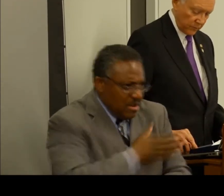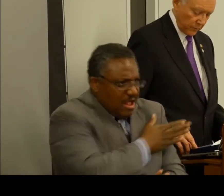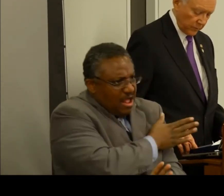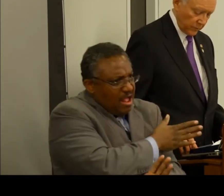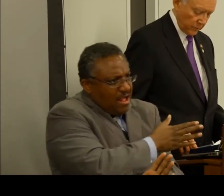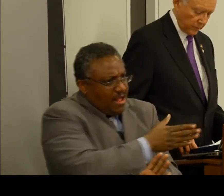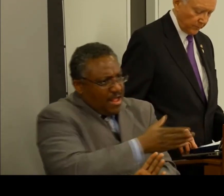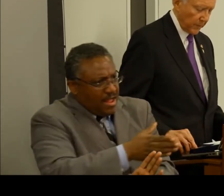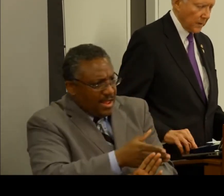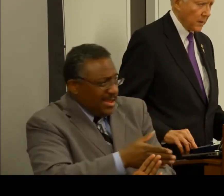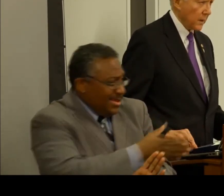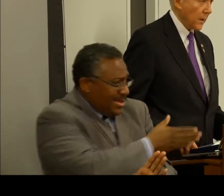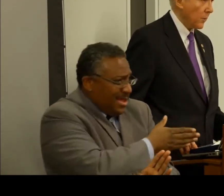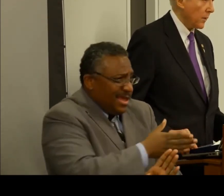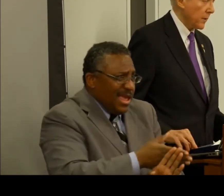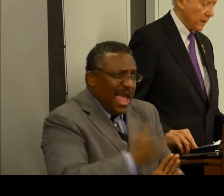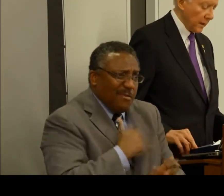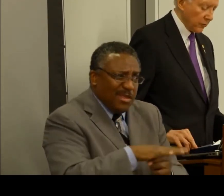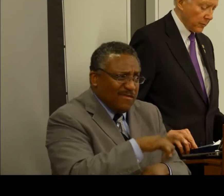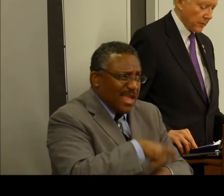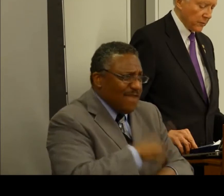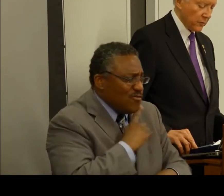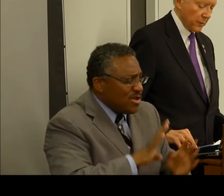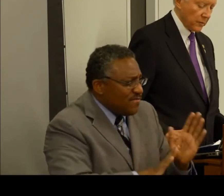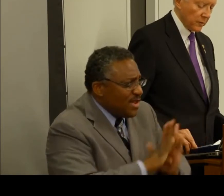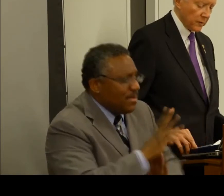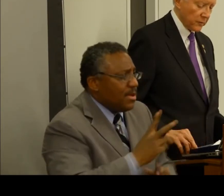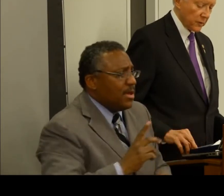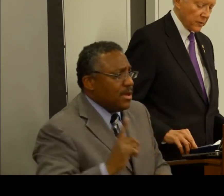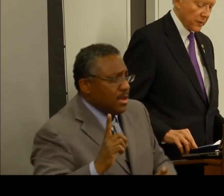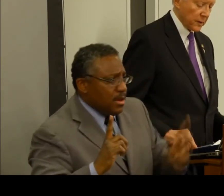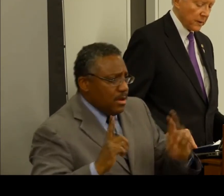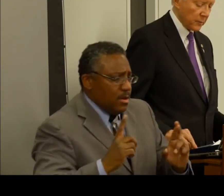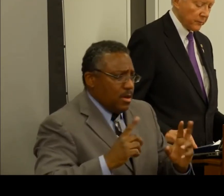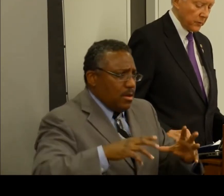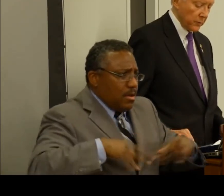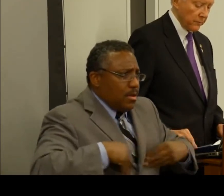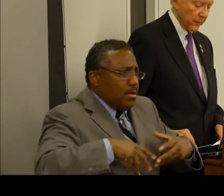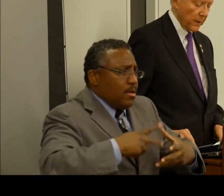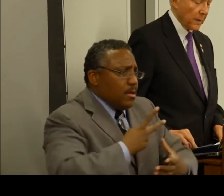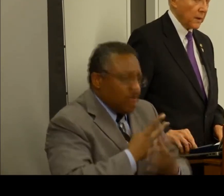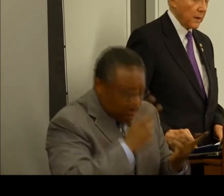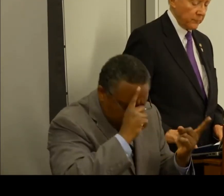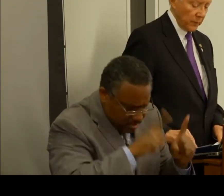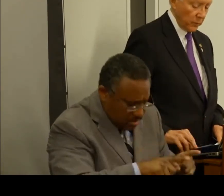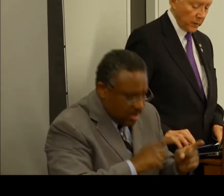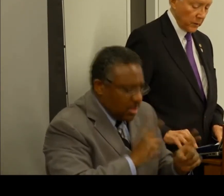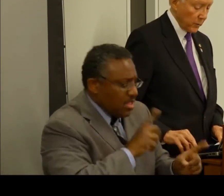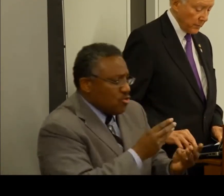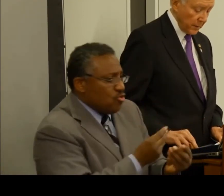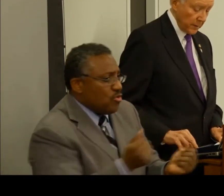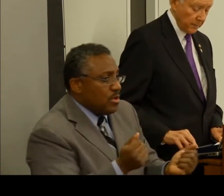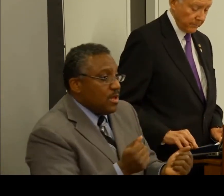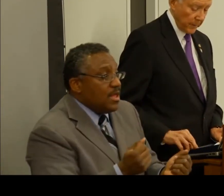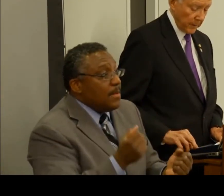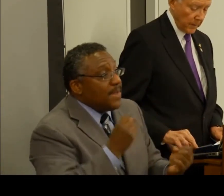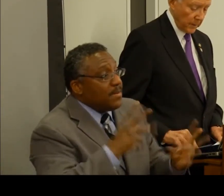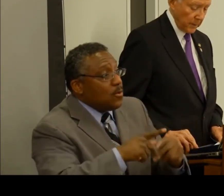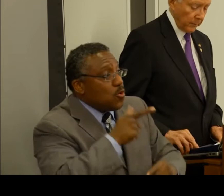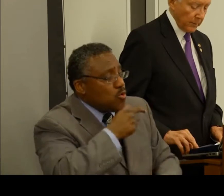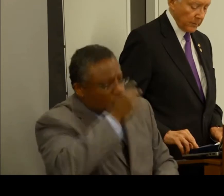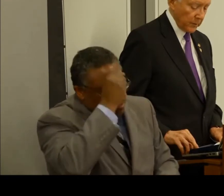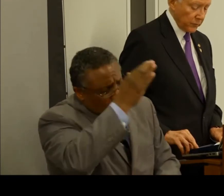bipartisan solutions. And while many experts and specialists, including a number of you, have been working with me,